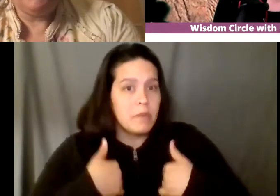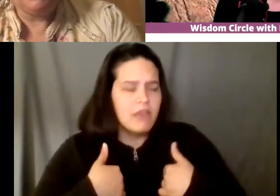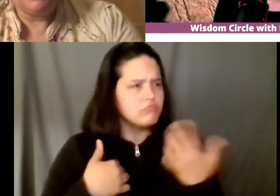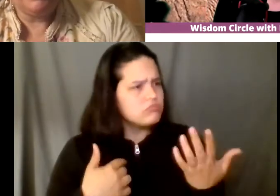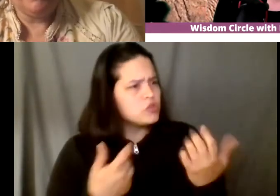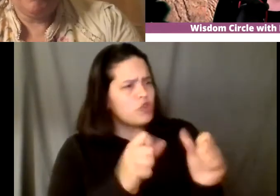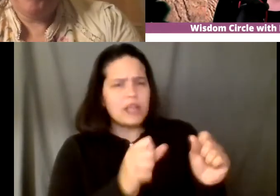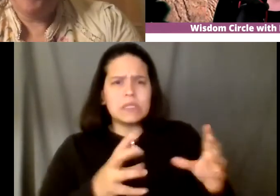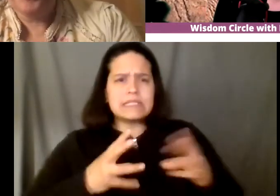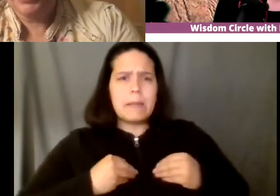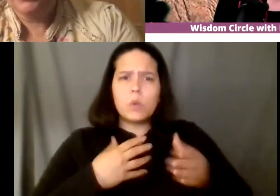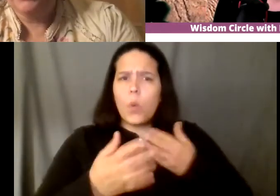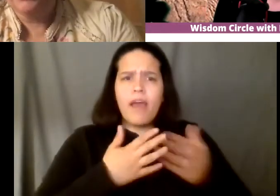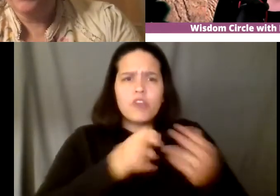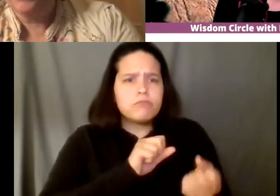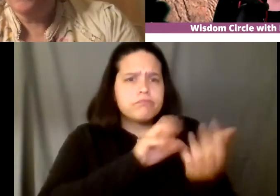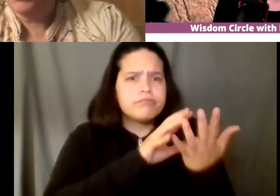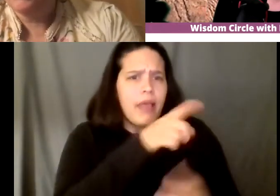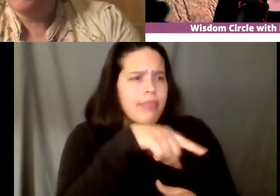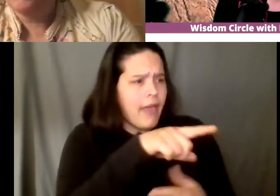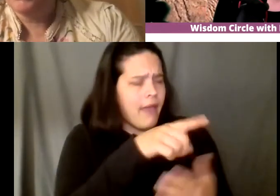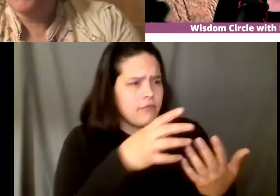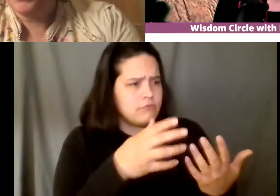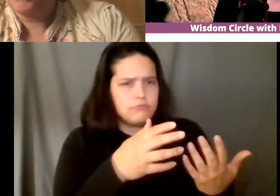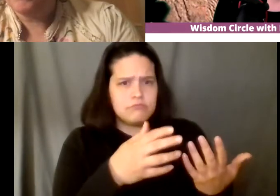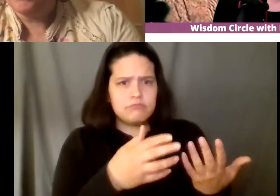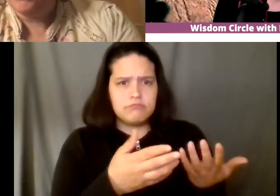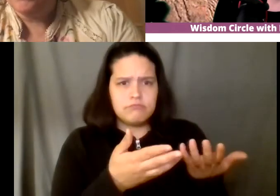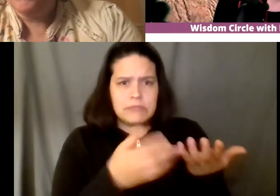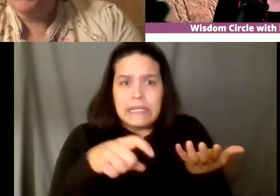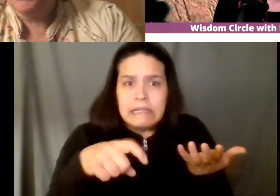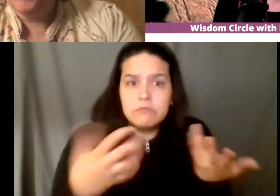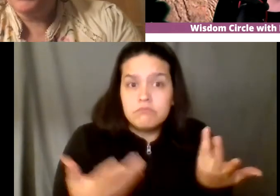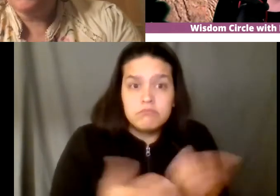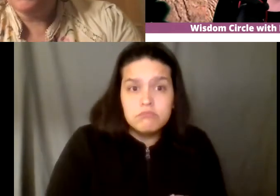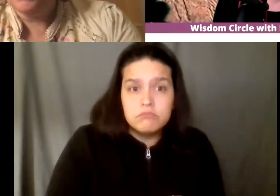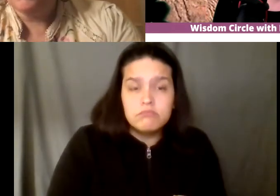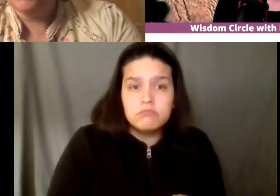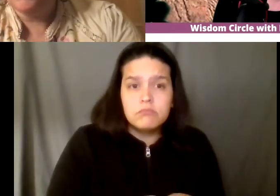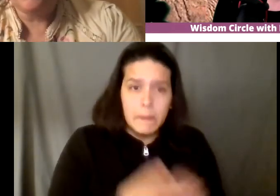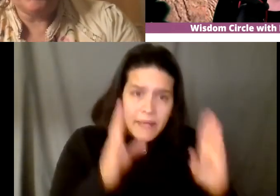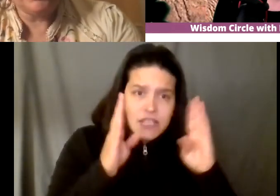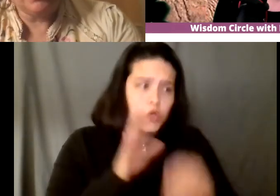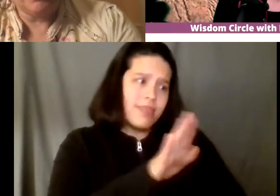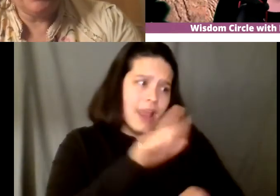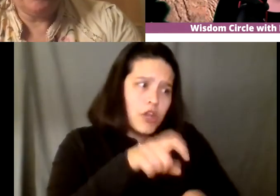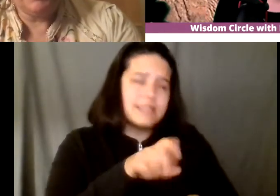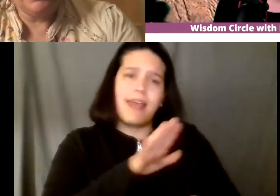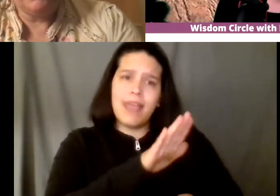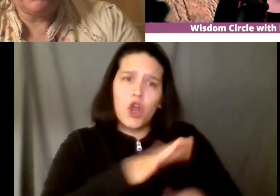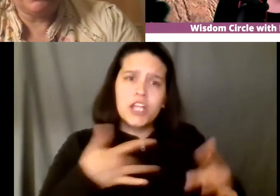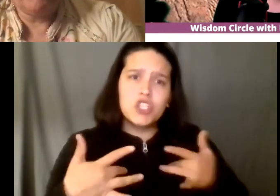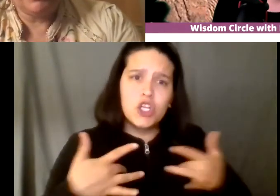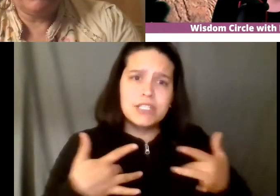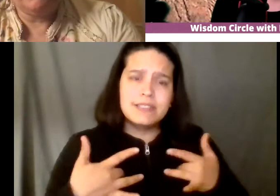own terms um and and listen to what to what their to what their needs and and concerns are you know